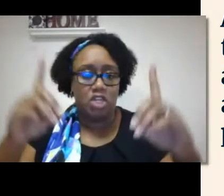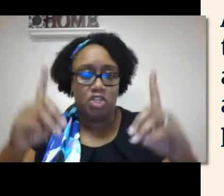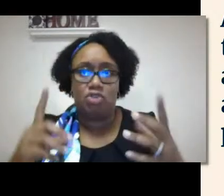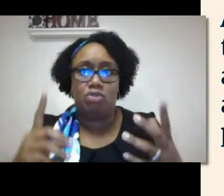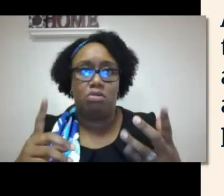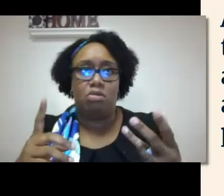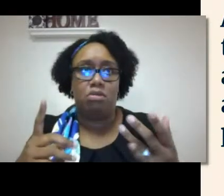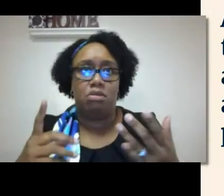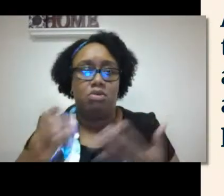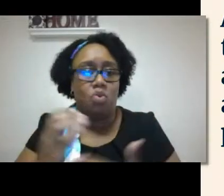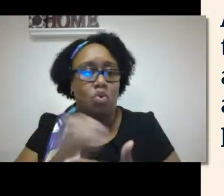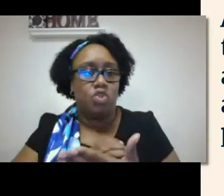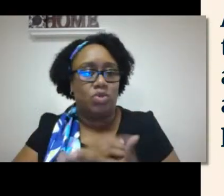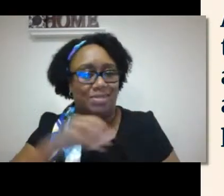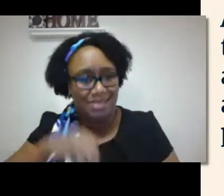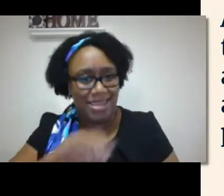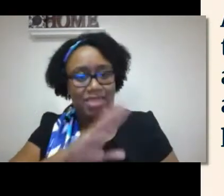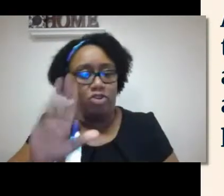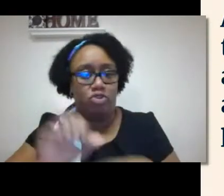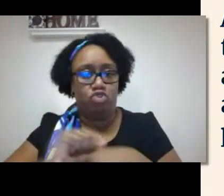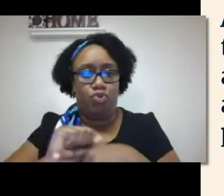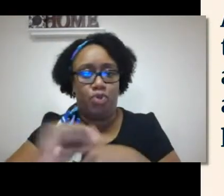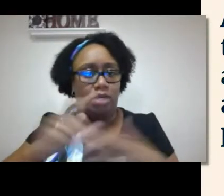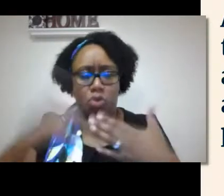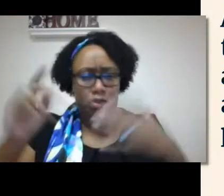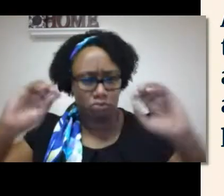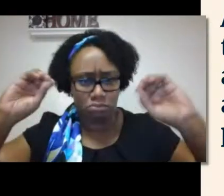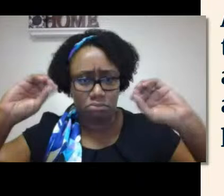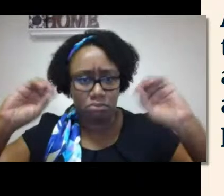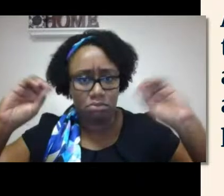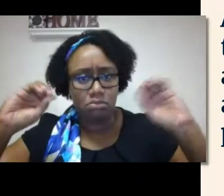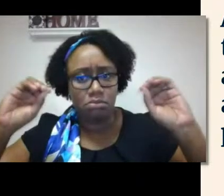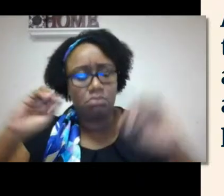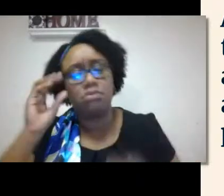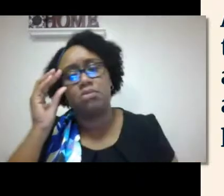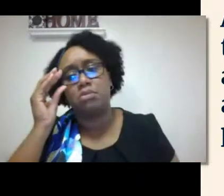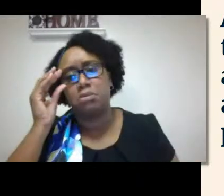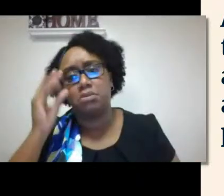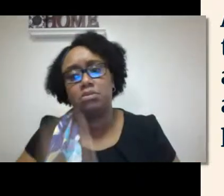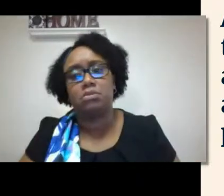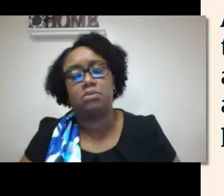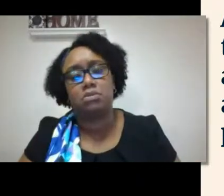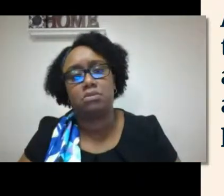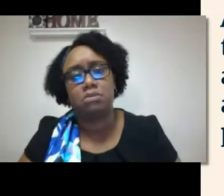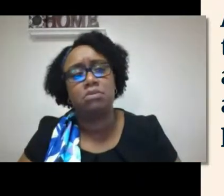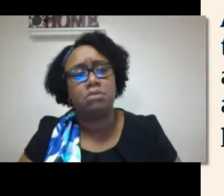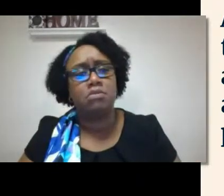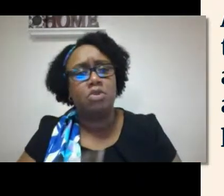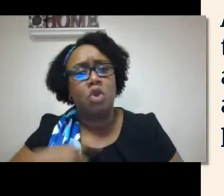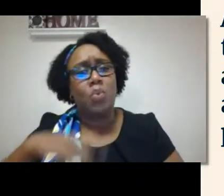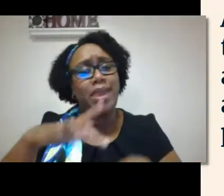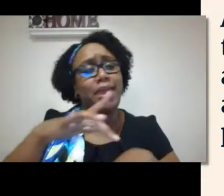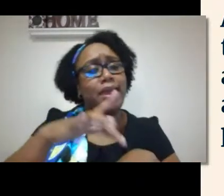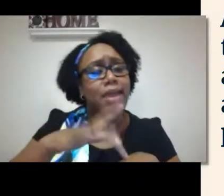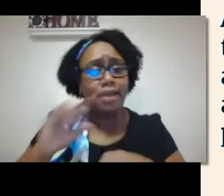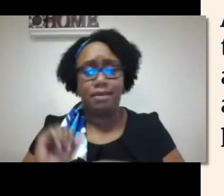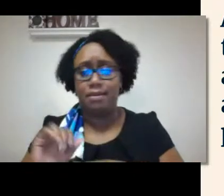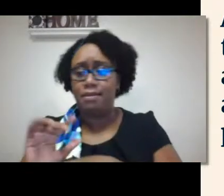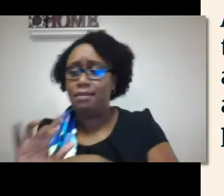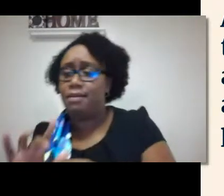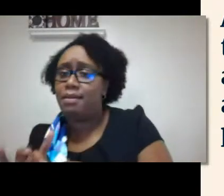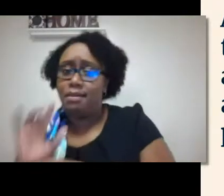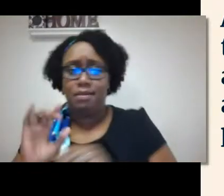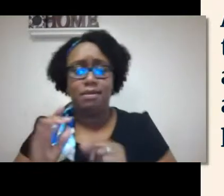do not include any components on education or language acquisition within the training program. Those don't exist.